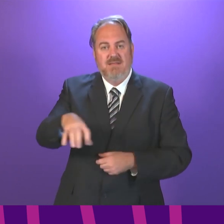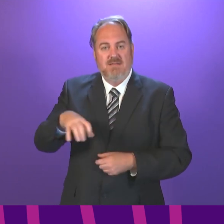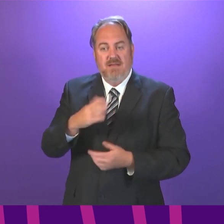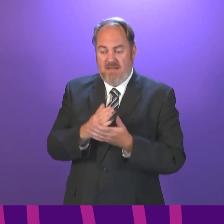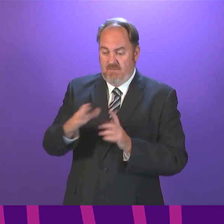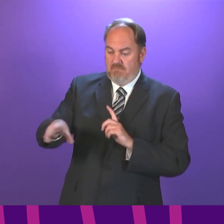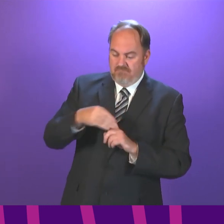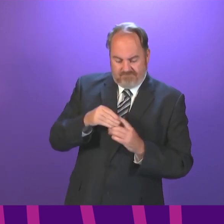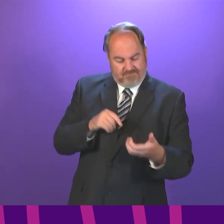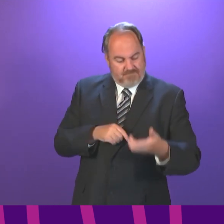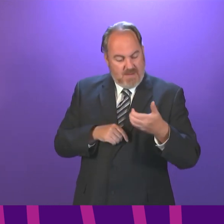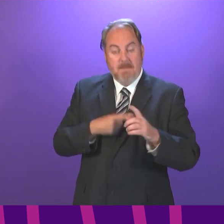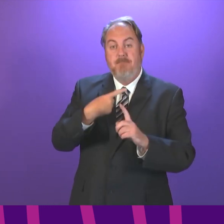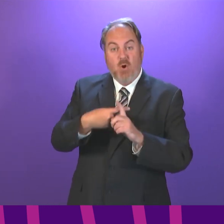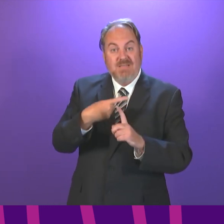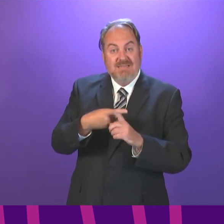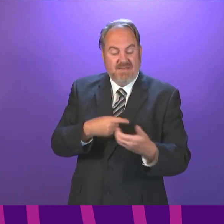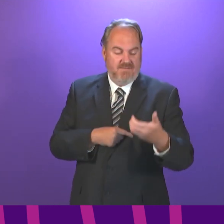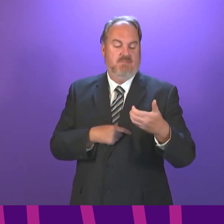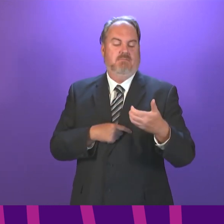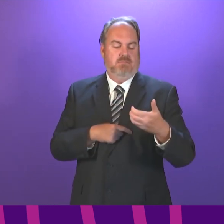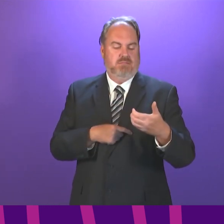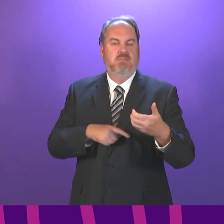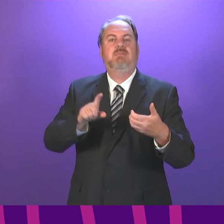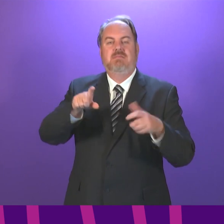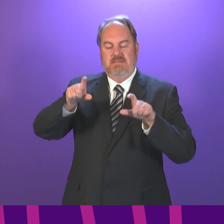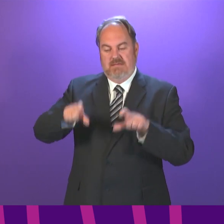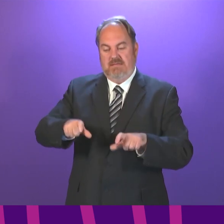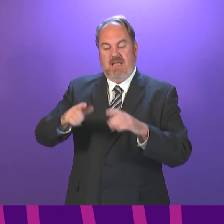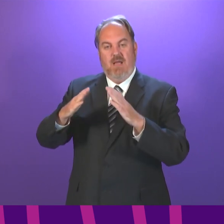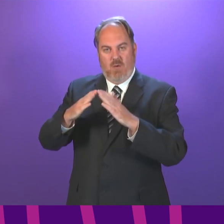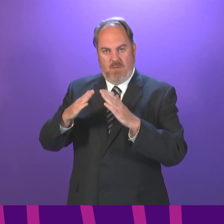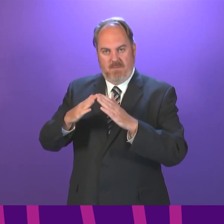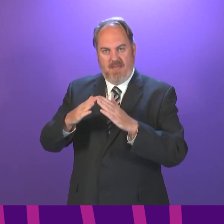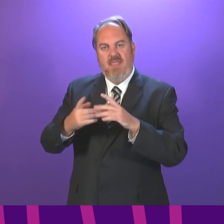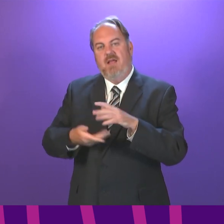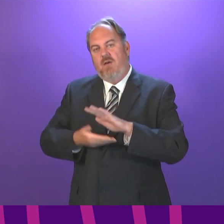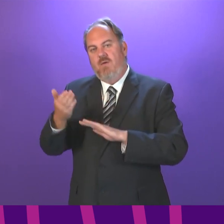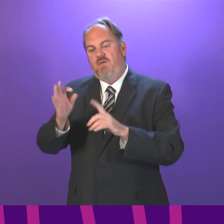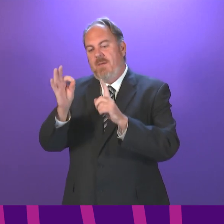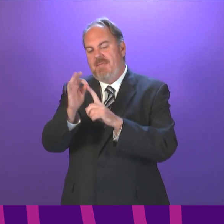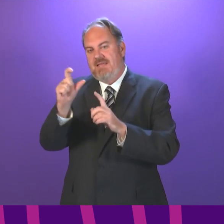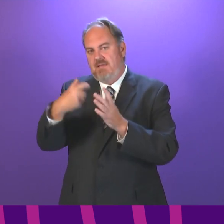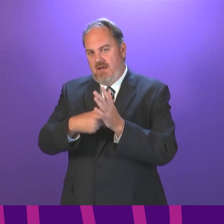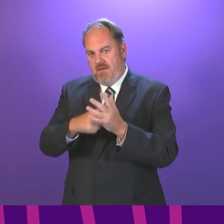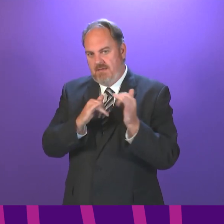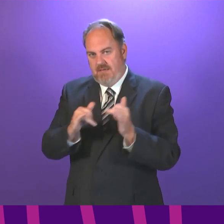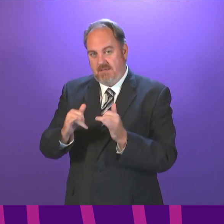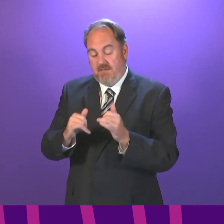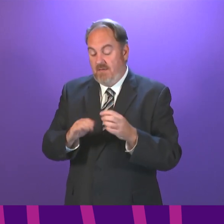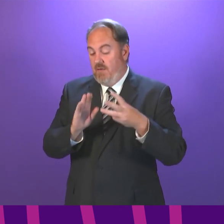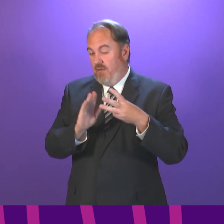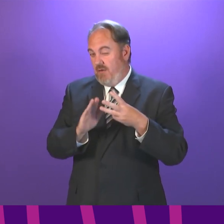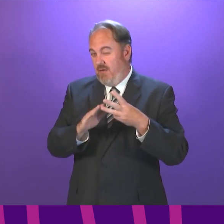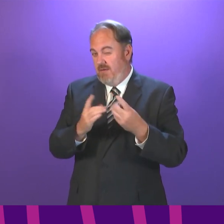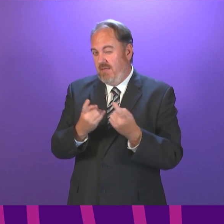of these or if you have symptoms of the virus, you should still self-isolate and get a PCR test. Third, stick to the rules which remain